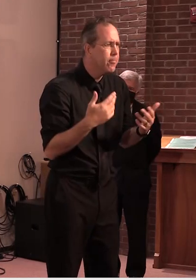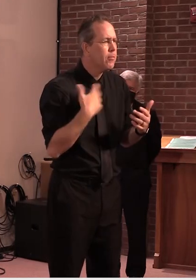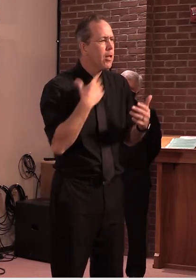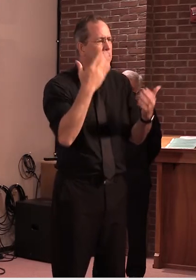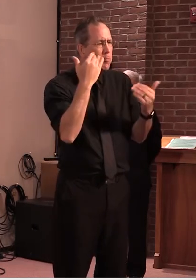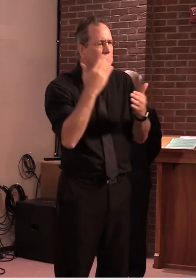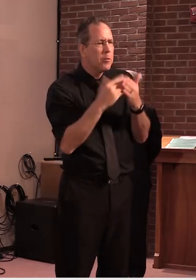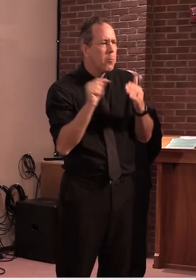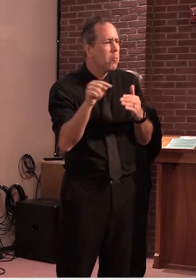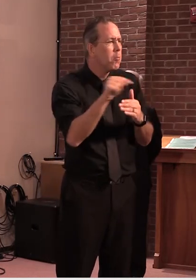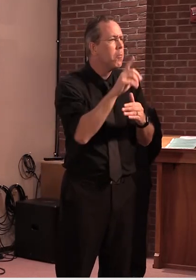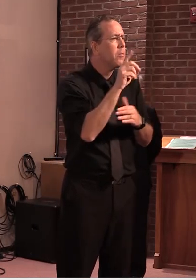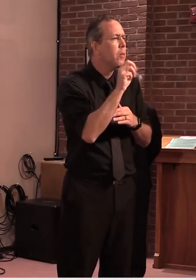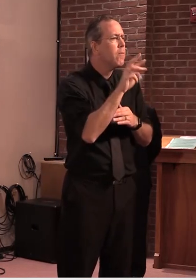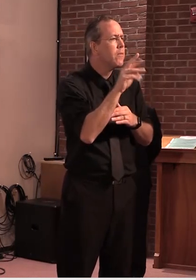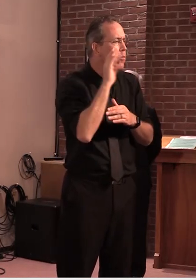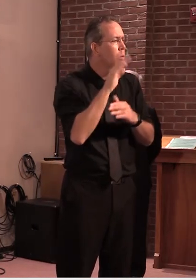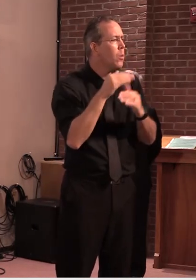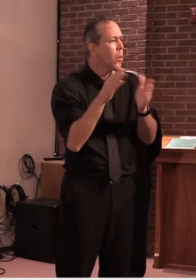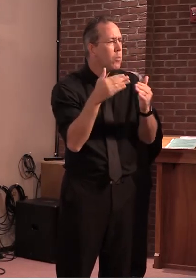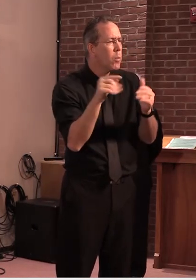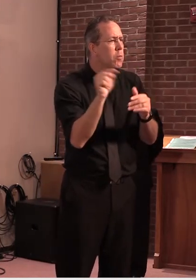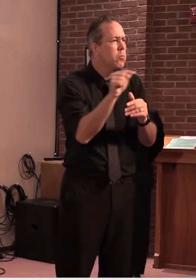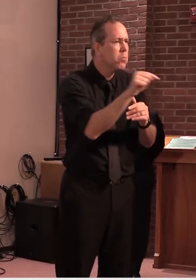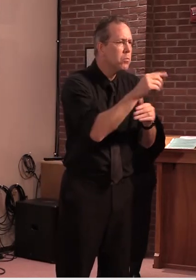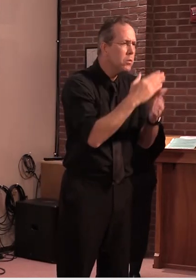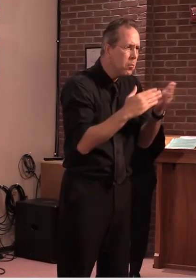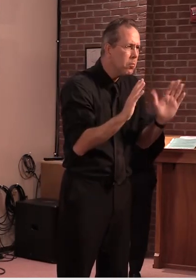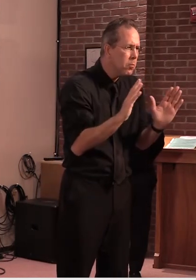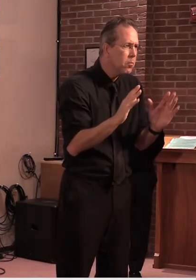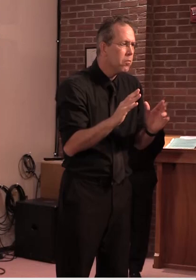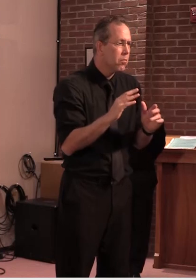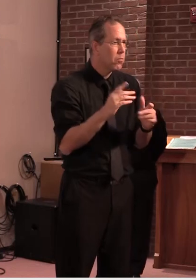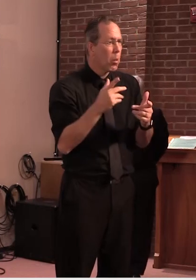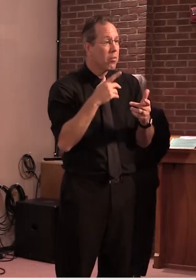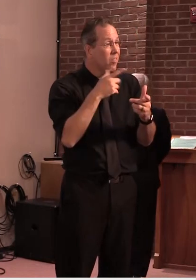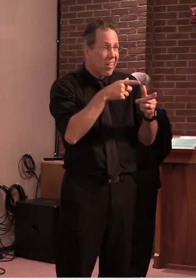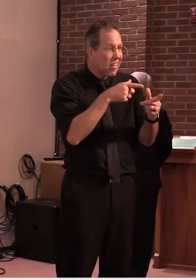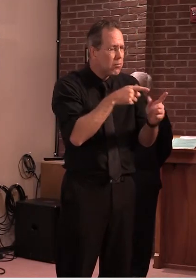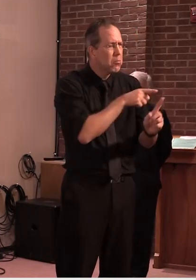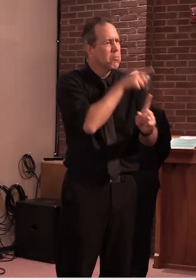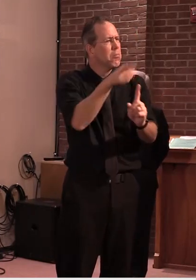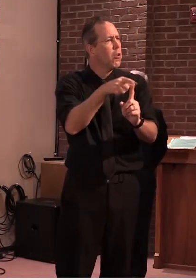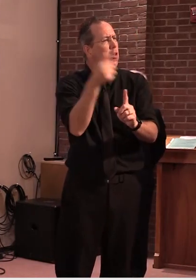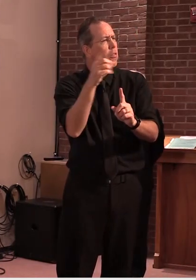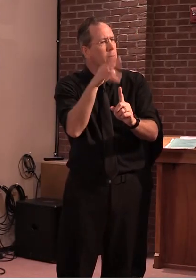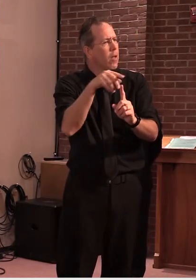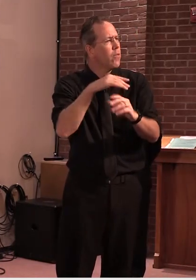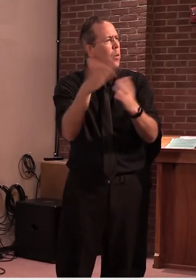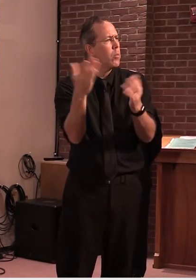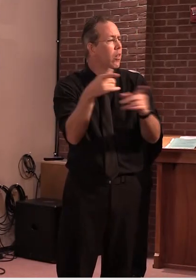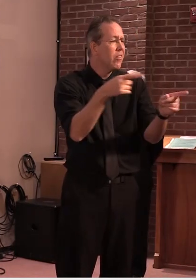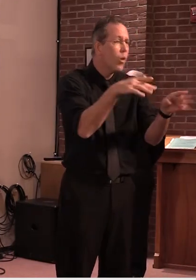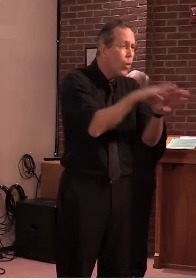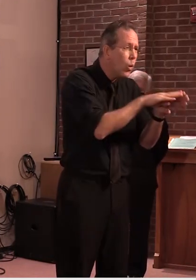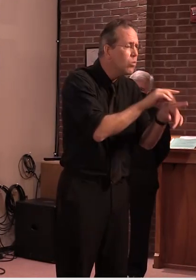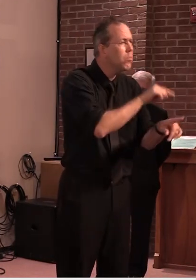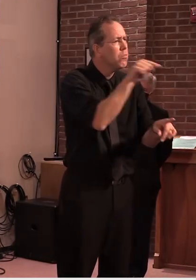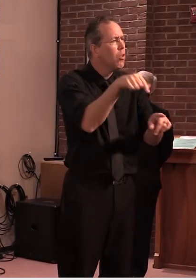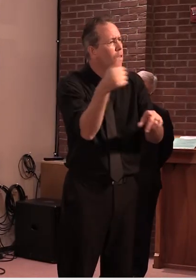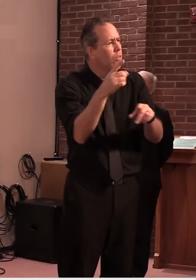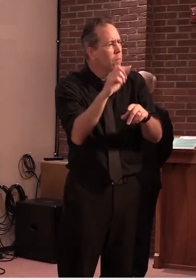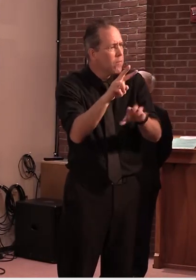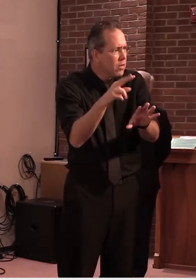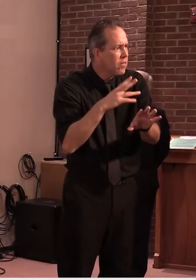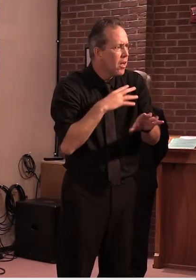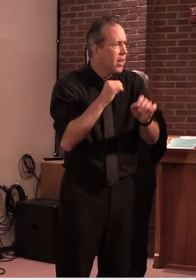to to point people in the direction of if you can do it online don't come in that would be the best approach